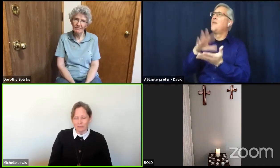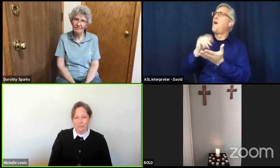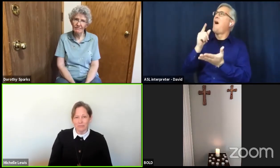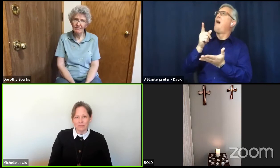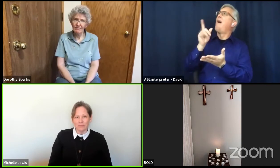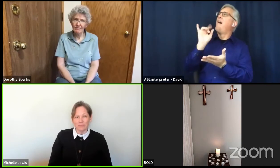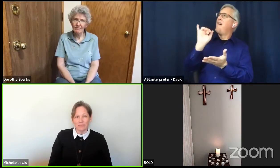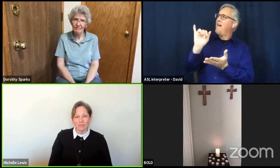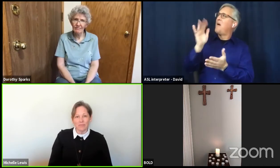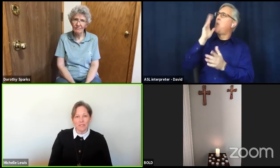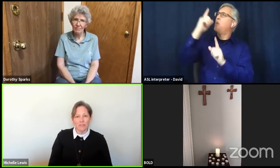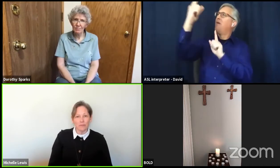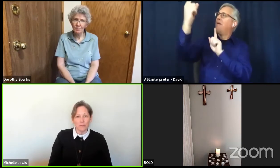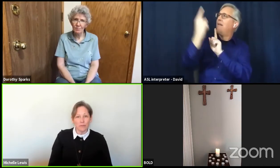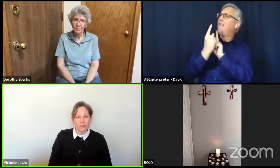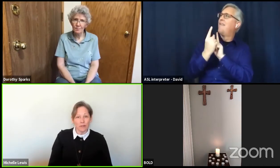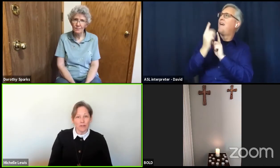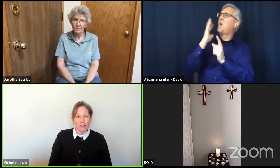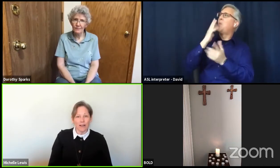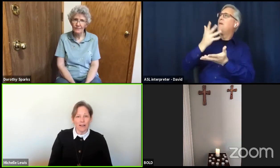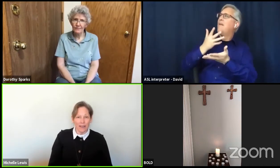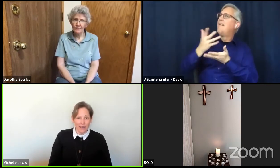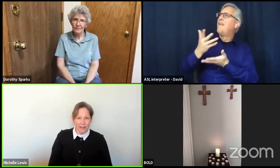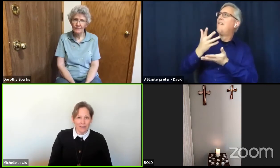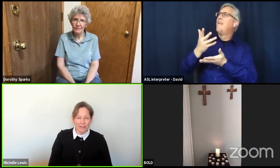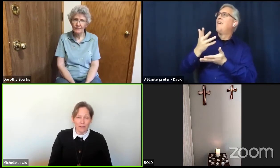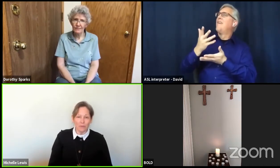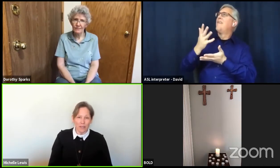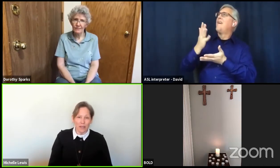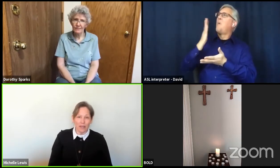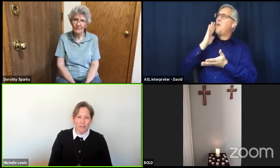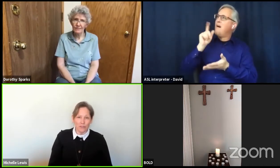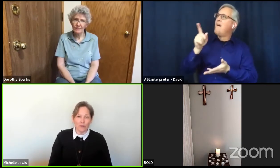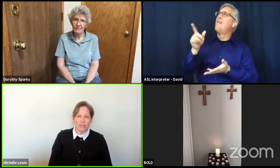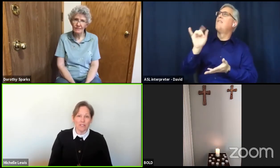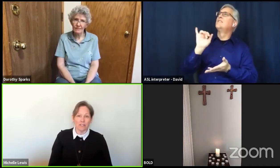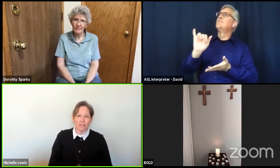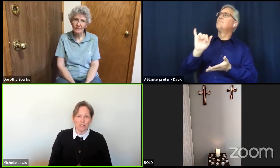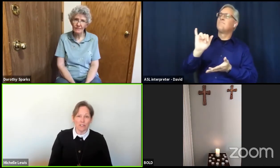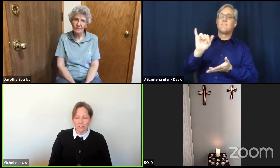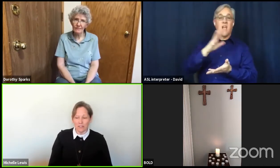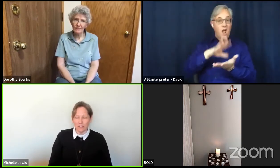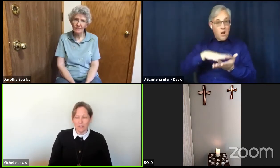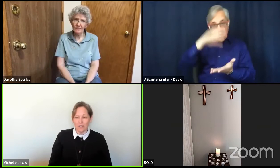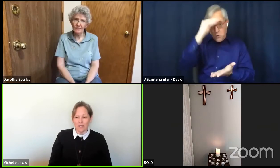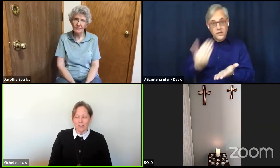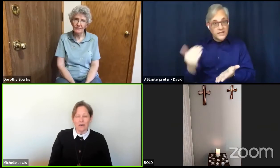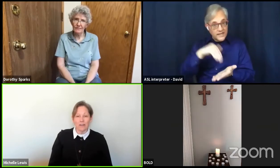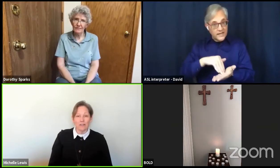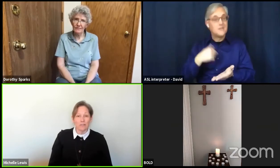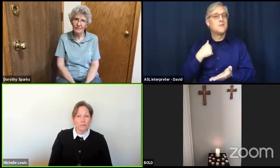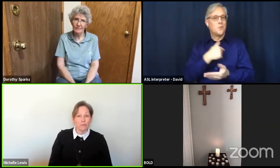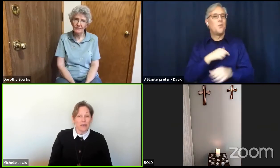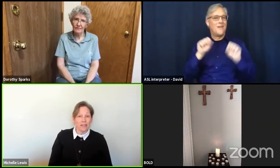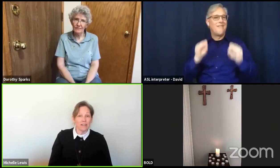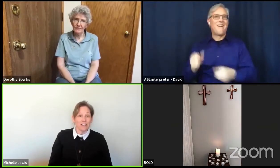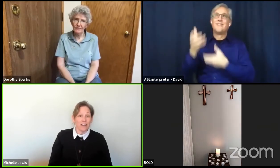To learn, again, that we can trust Jesus to lead us.